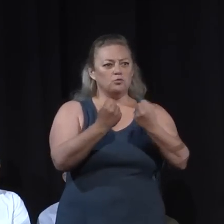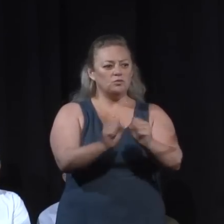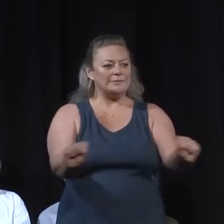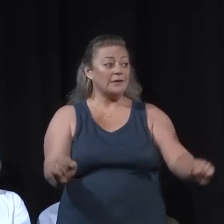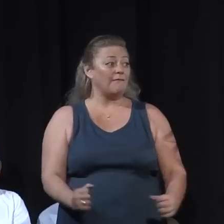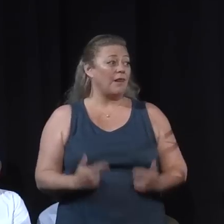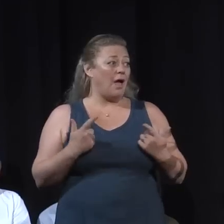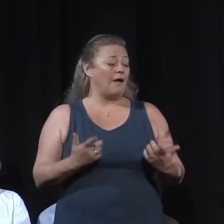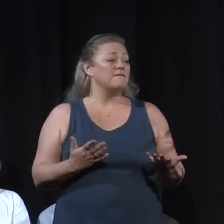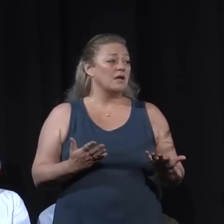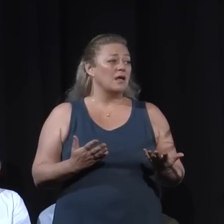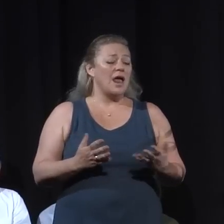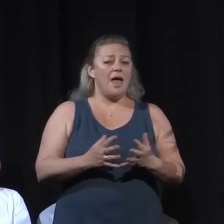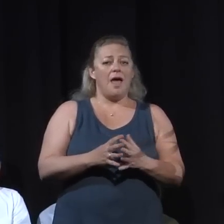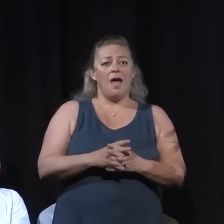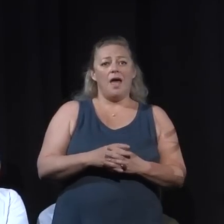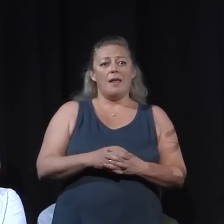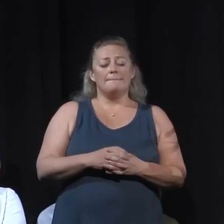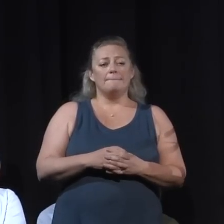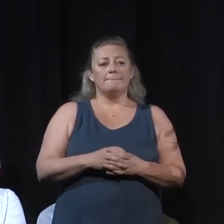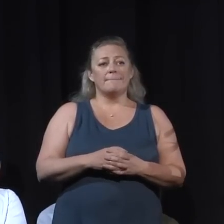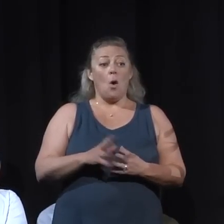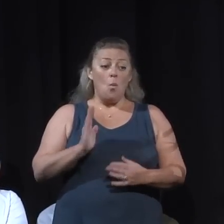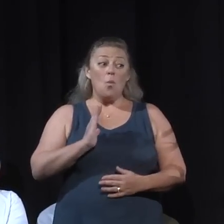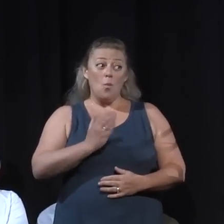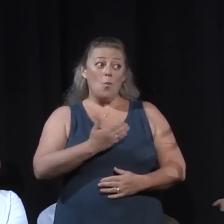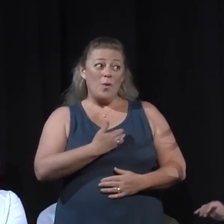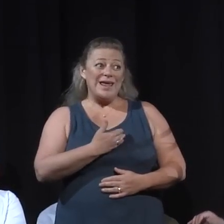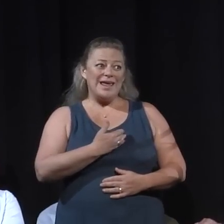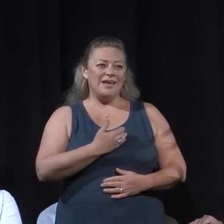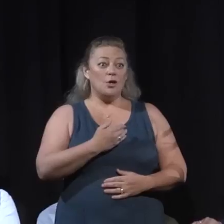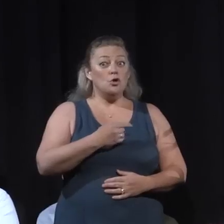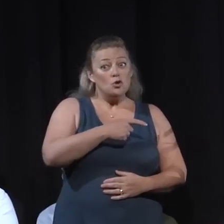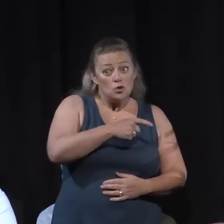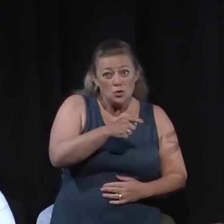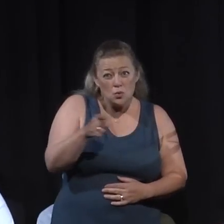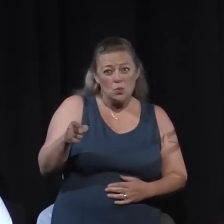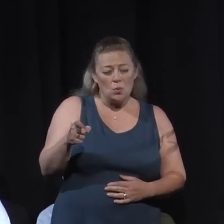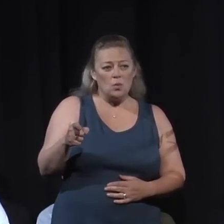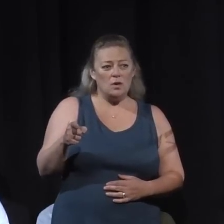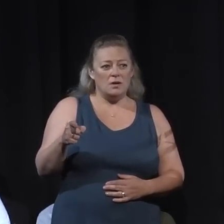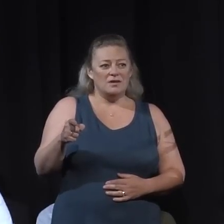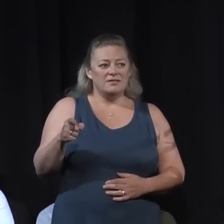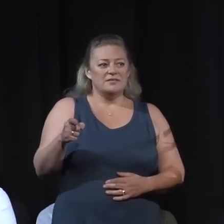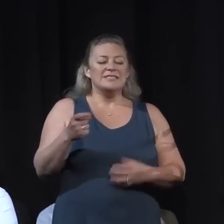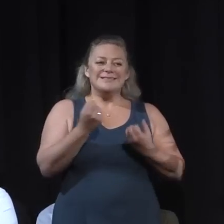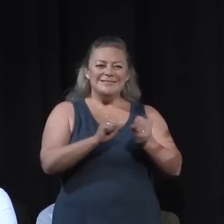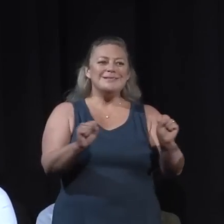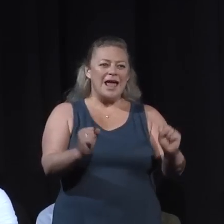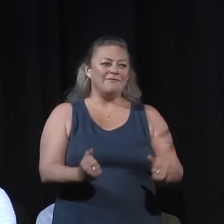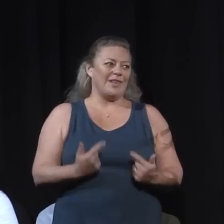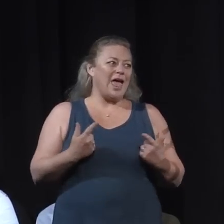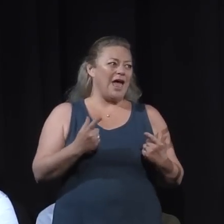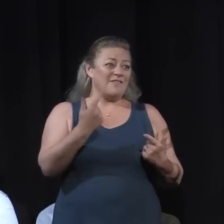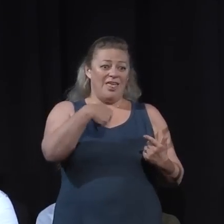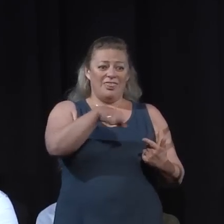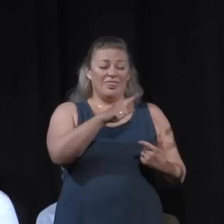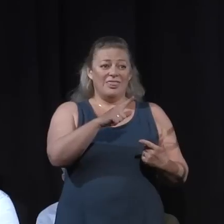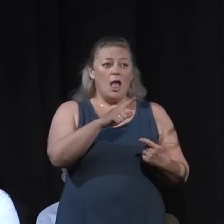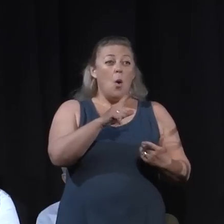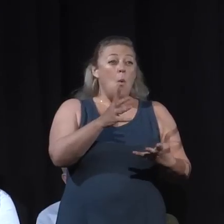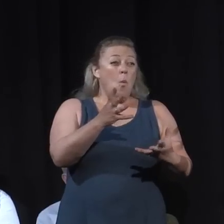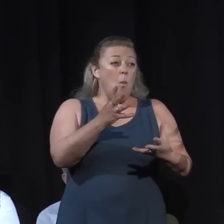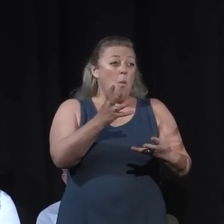taken property, but we saved lives. You saved lives. This community rallied together and we got 27